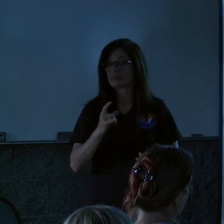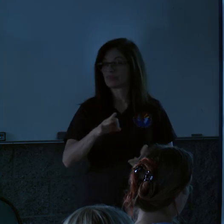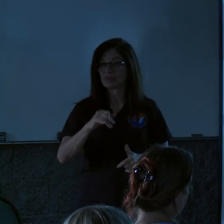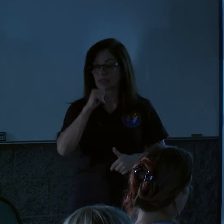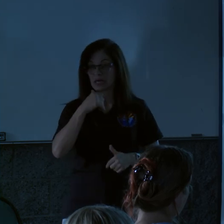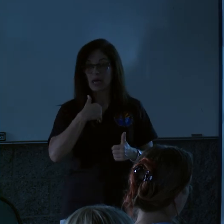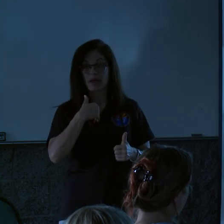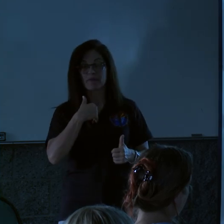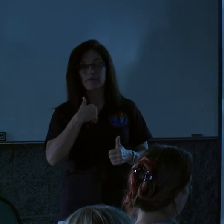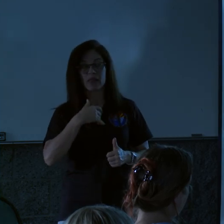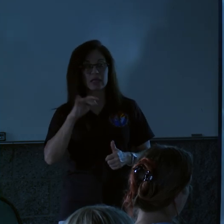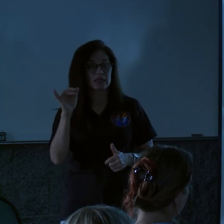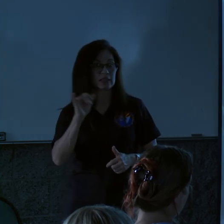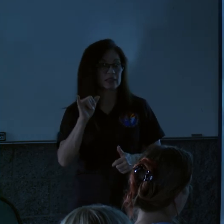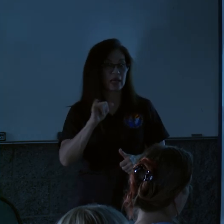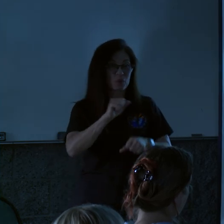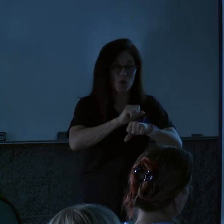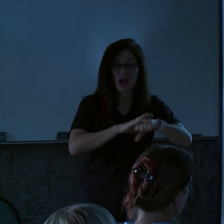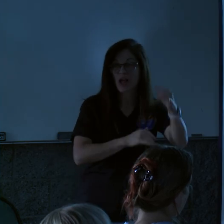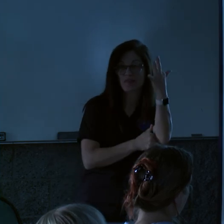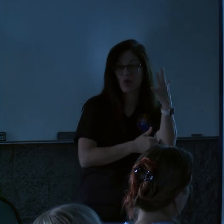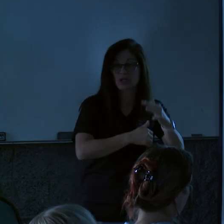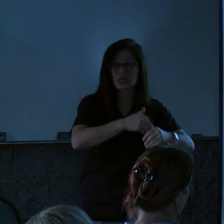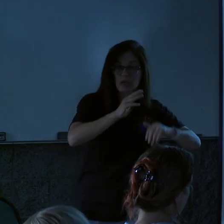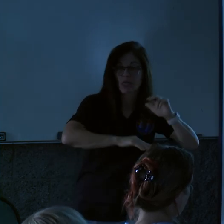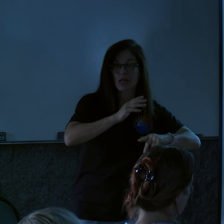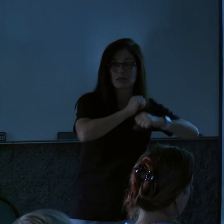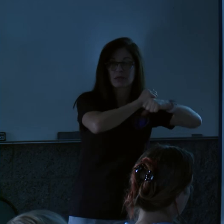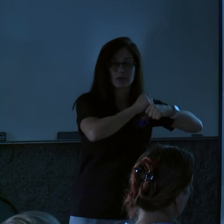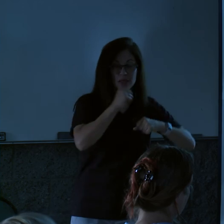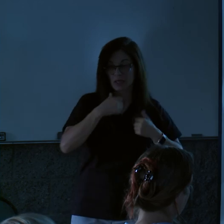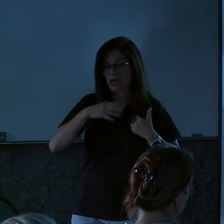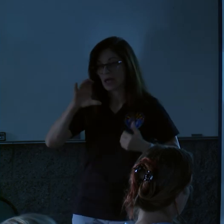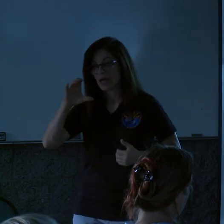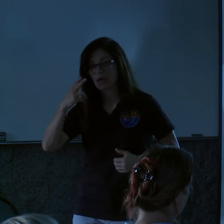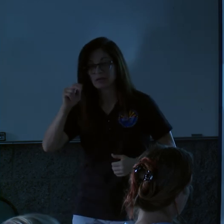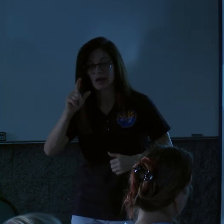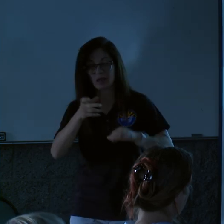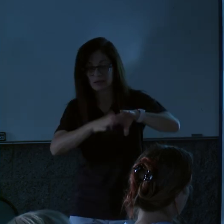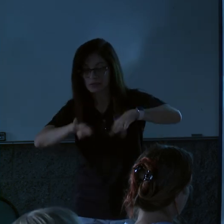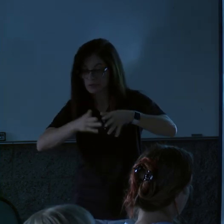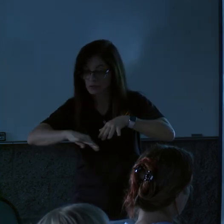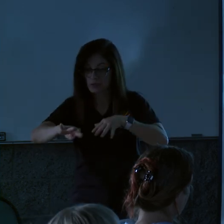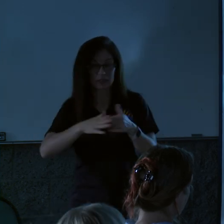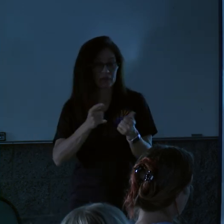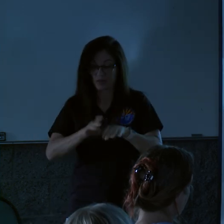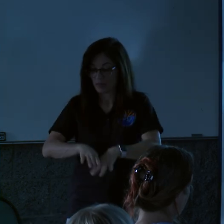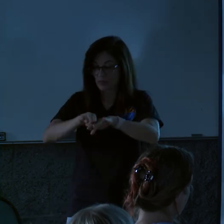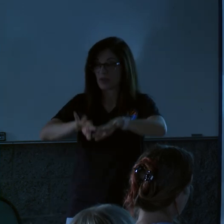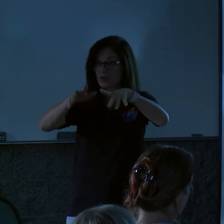didn't have those that work on the forest, if we didn't have those channels, even if at some point they were breached,